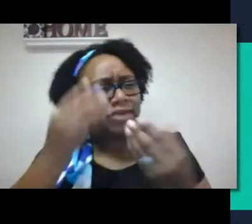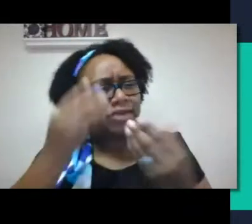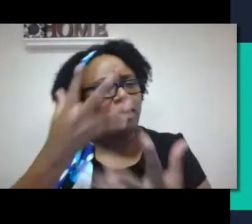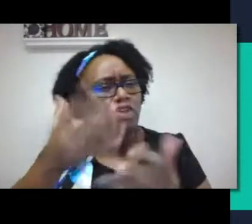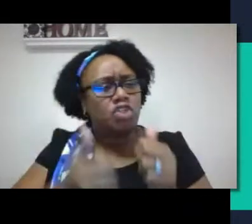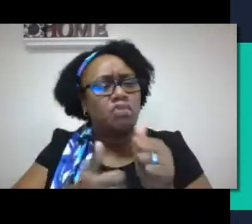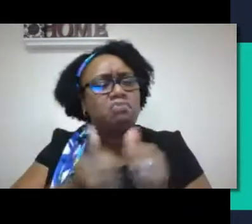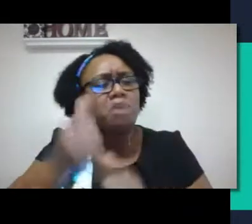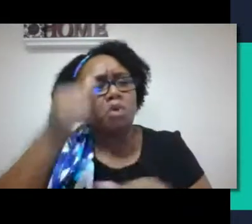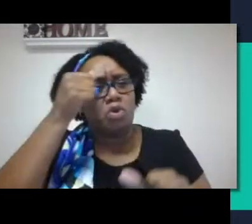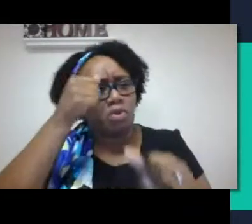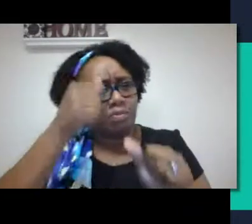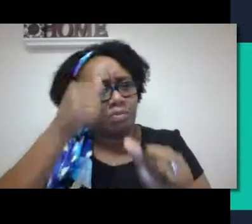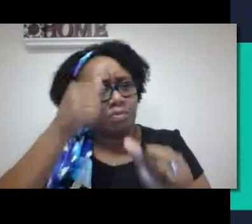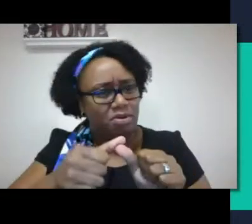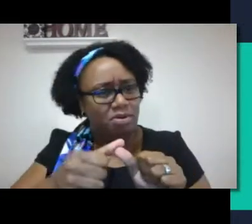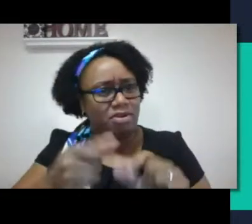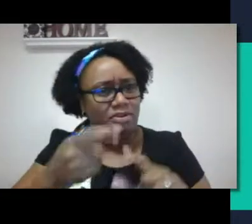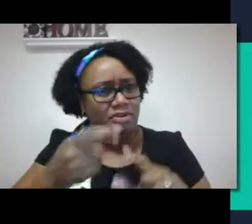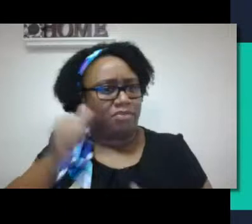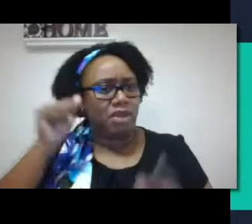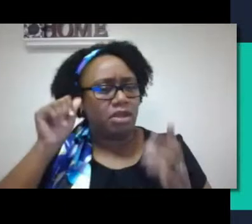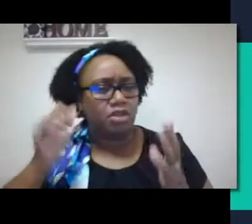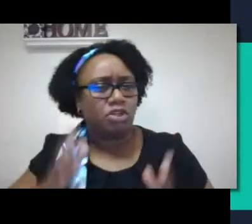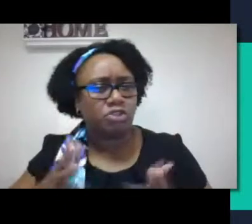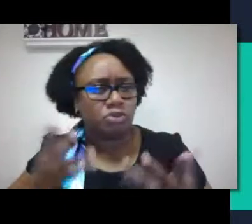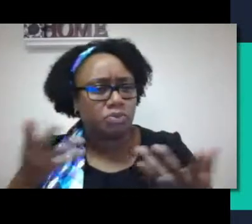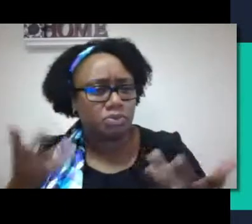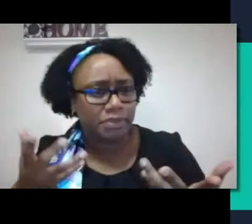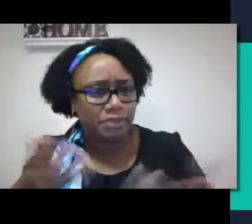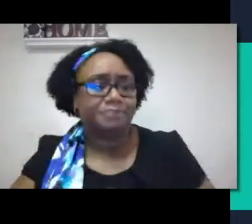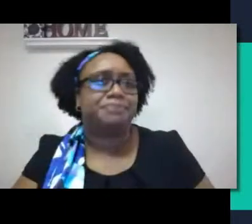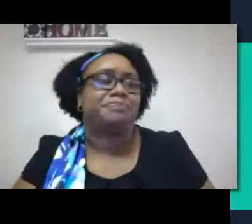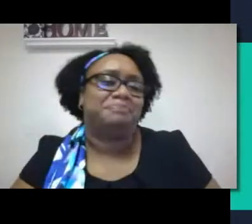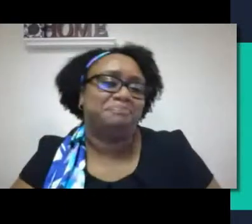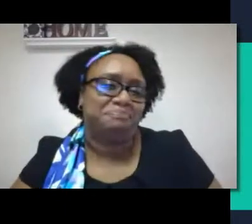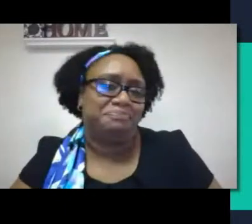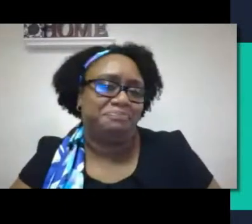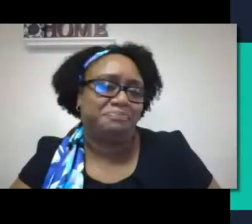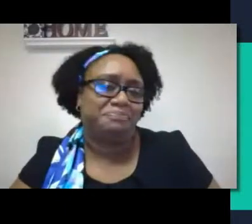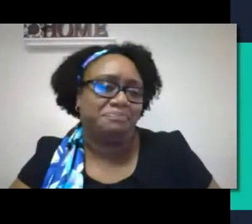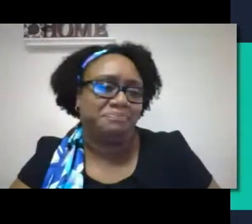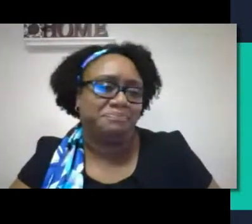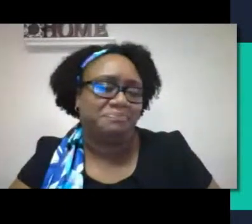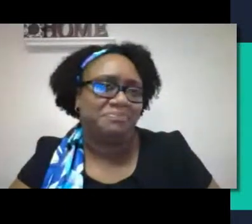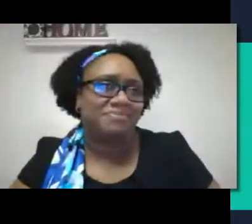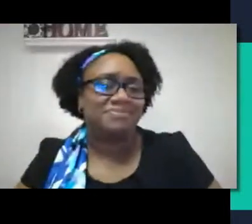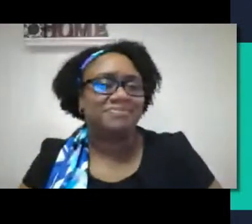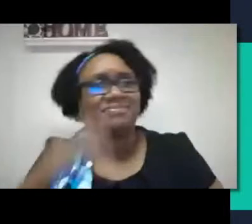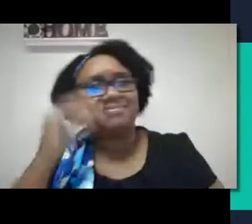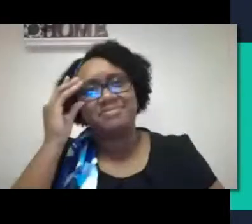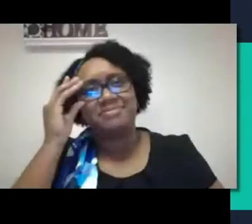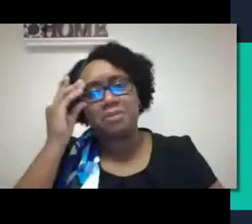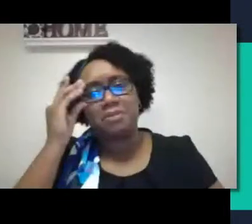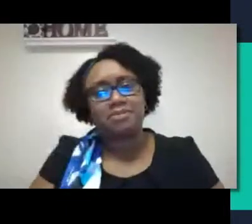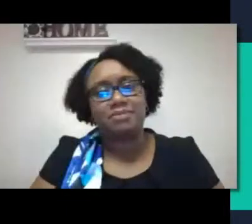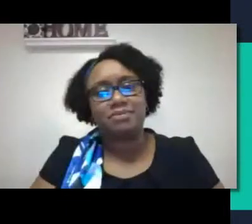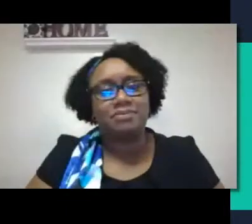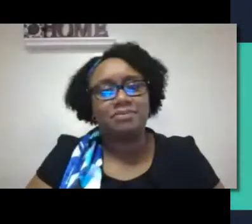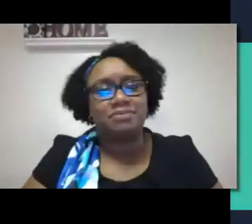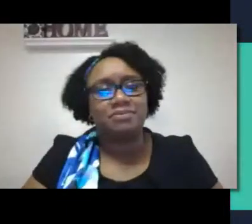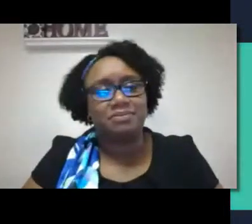audiologist first identified your child as deaf, what is the information that you remember the most?